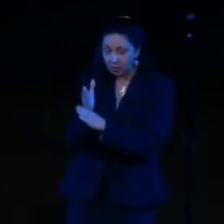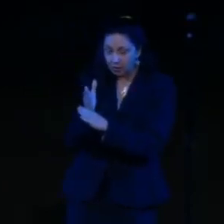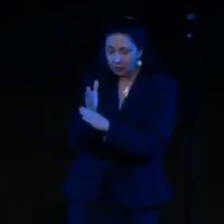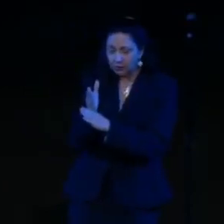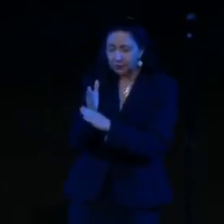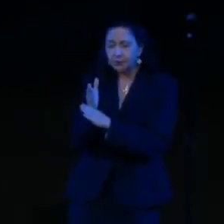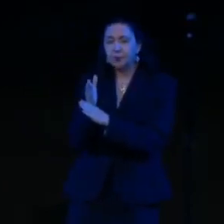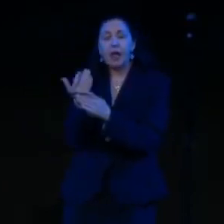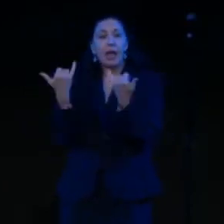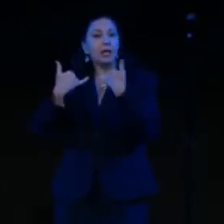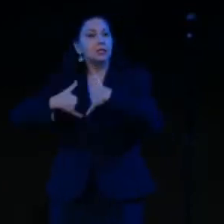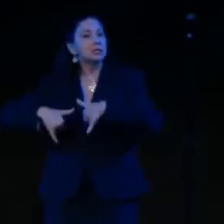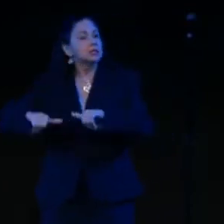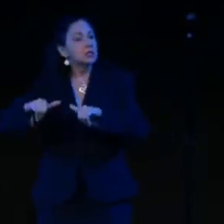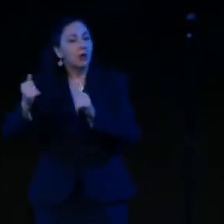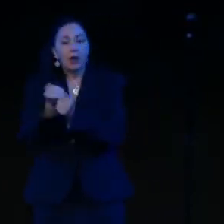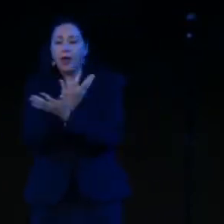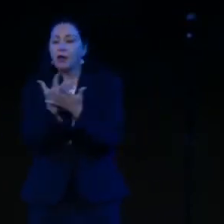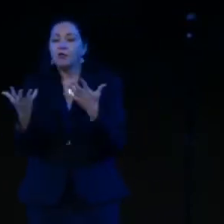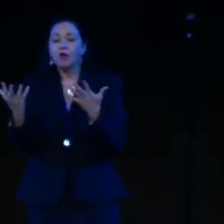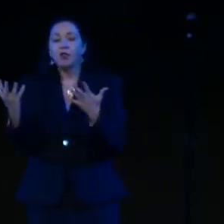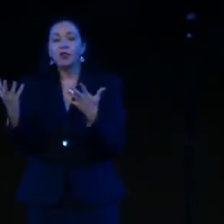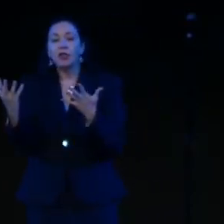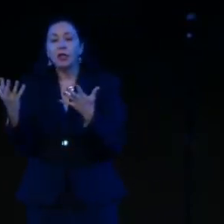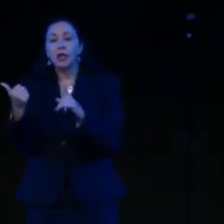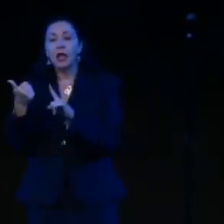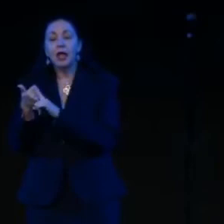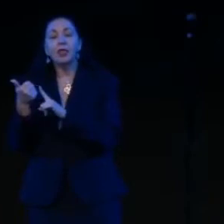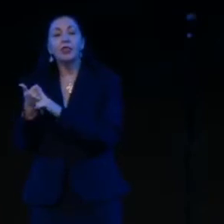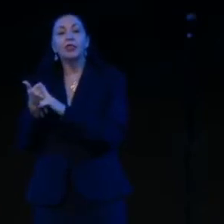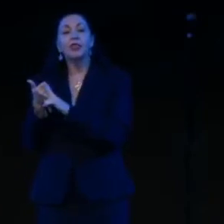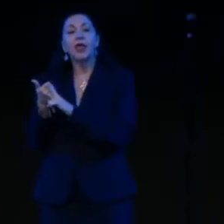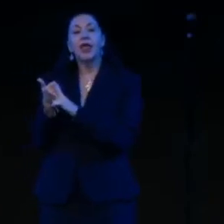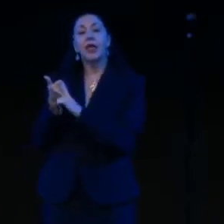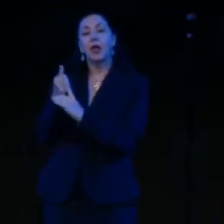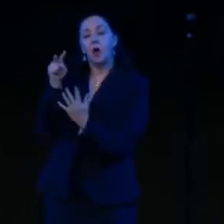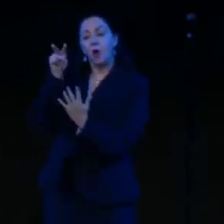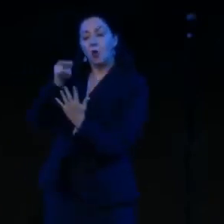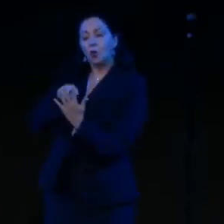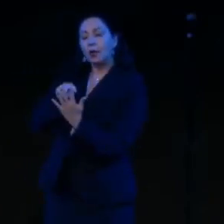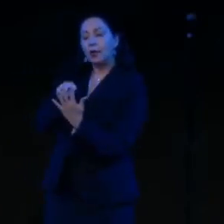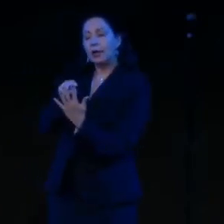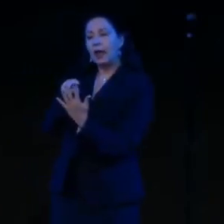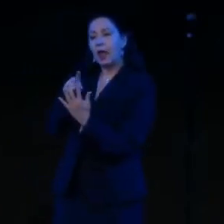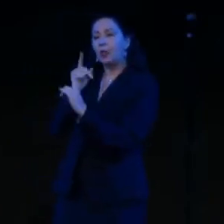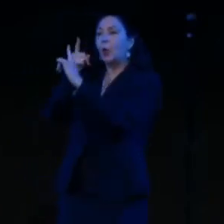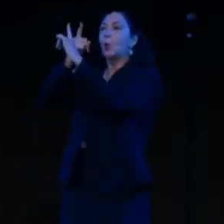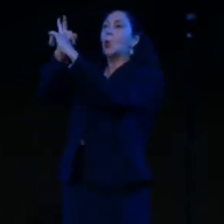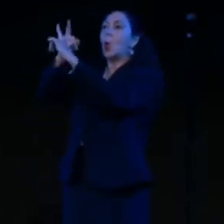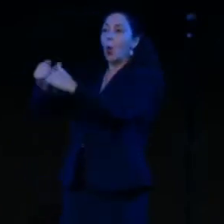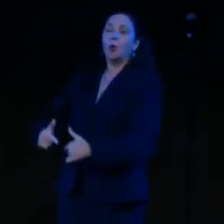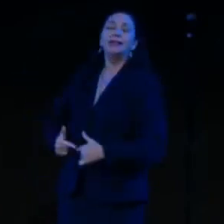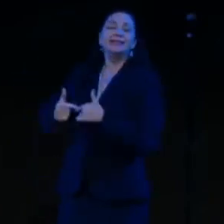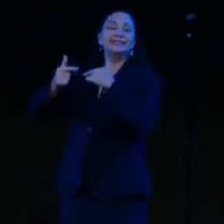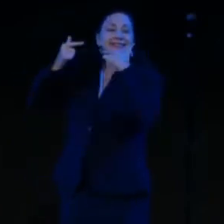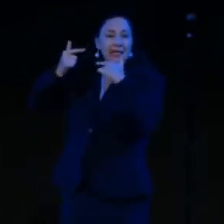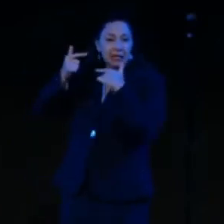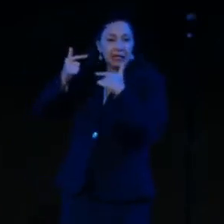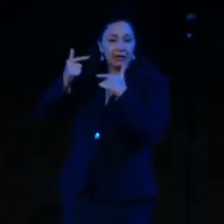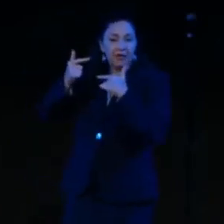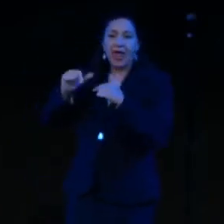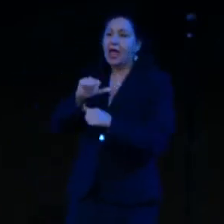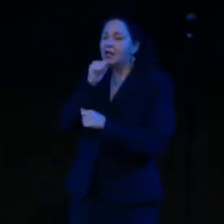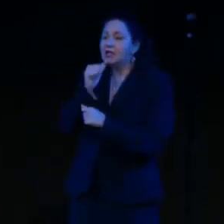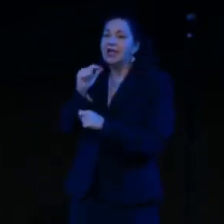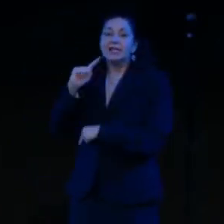And as they're doing all of these things, they are seeking to live the Bible each day. A high view of Scripture takes the Bible seriously. It may not take it